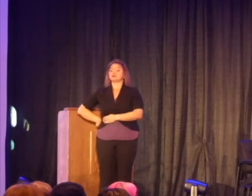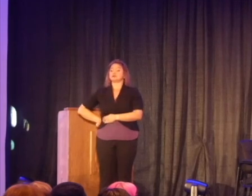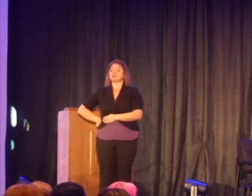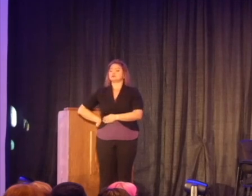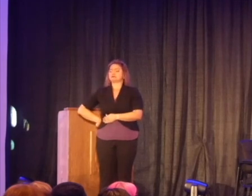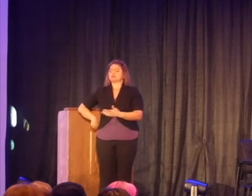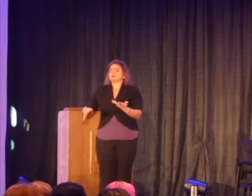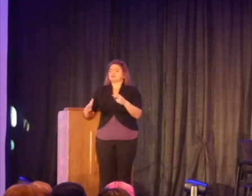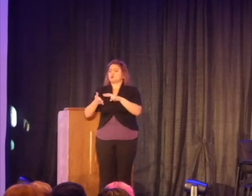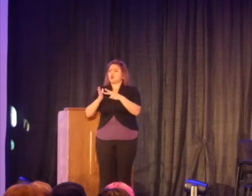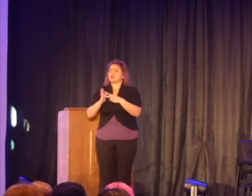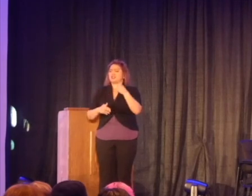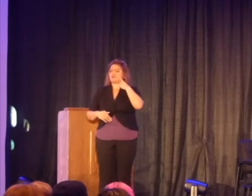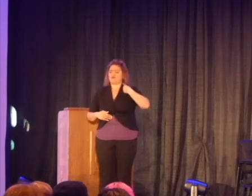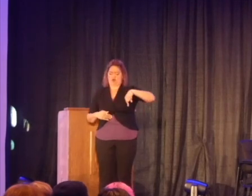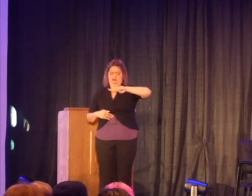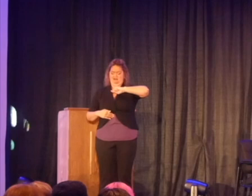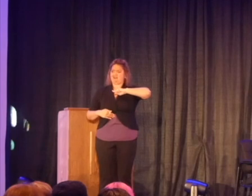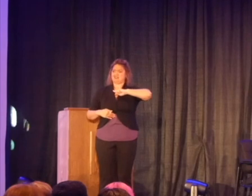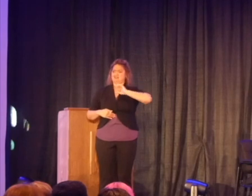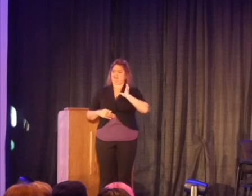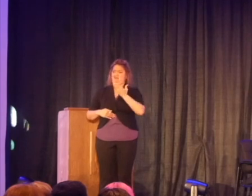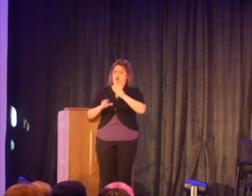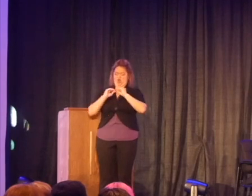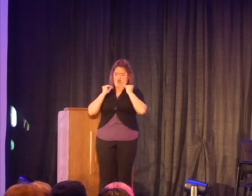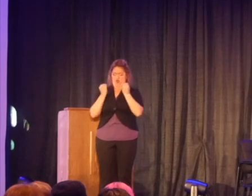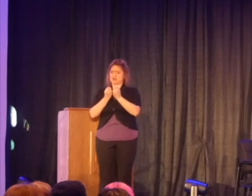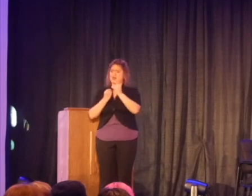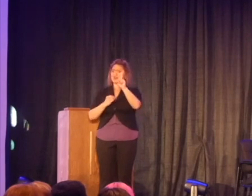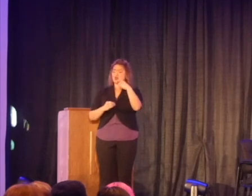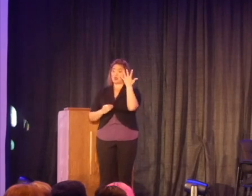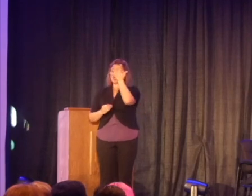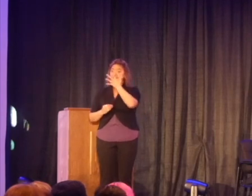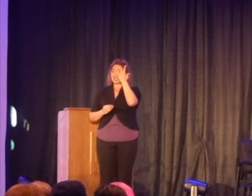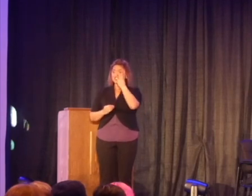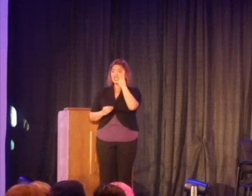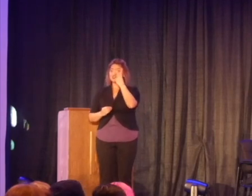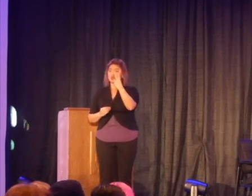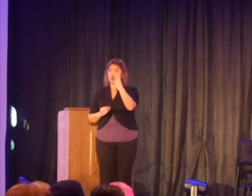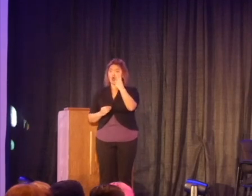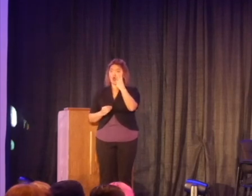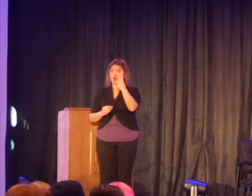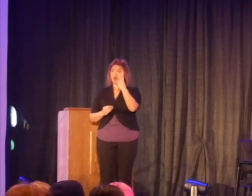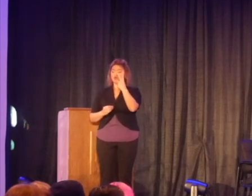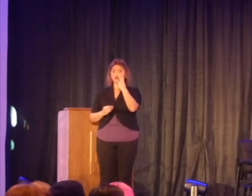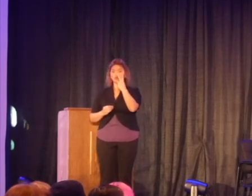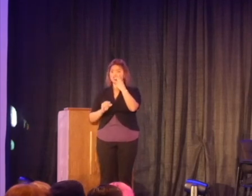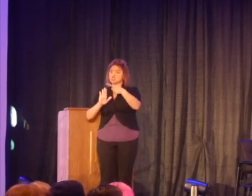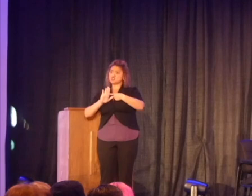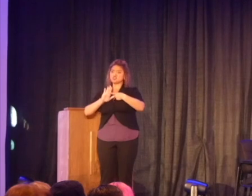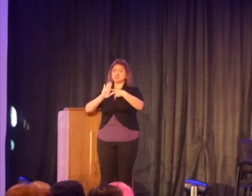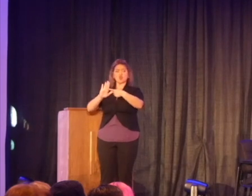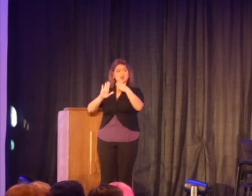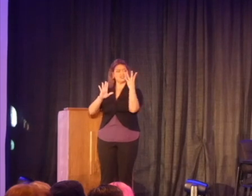What does that mean for us as an organization? That the only face that I saw, so to show us